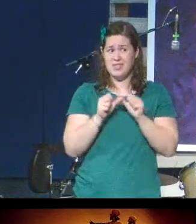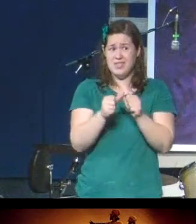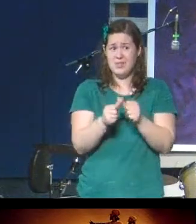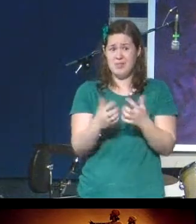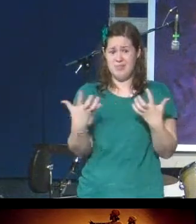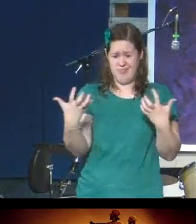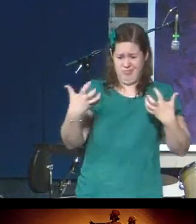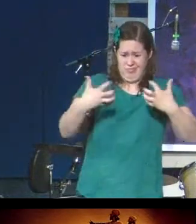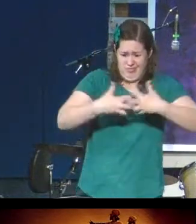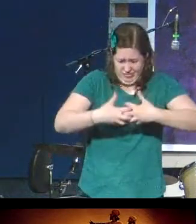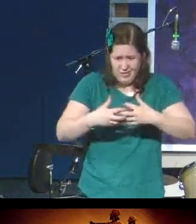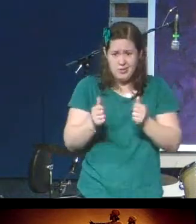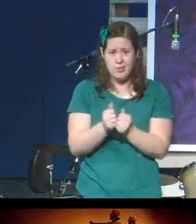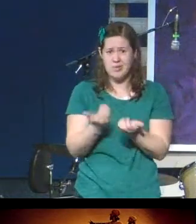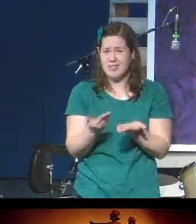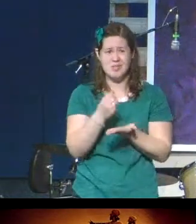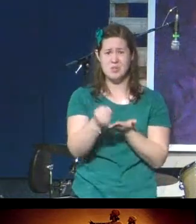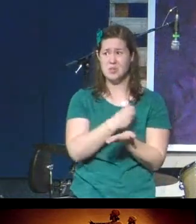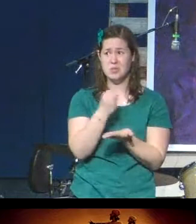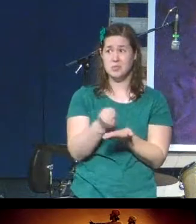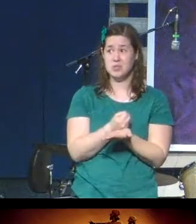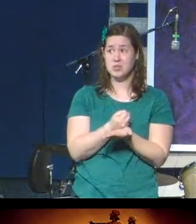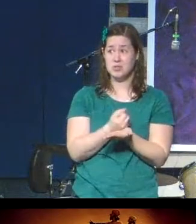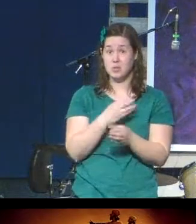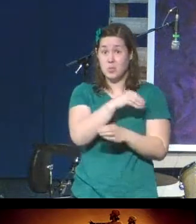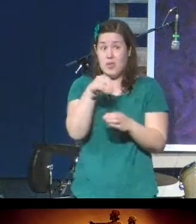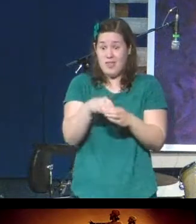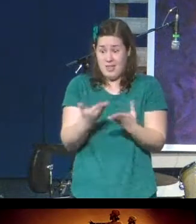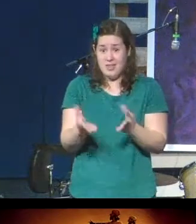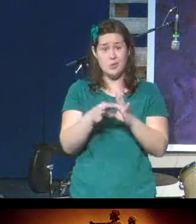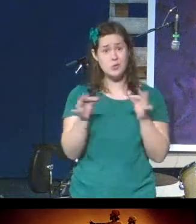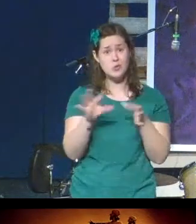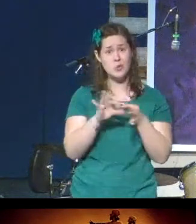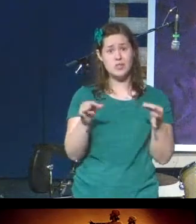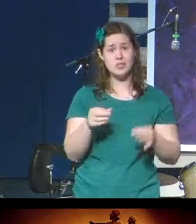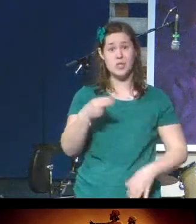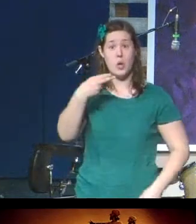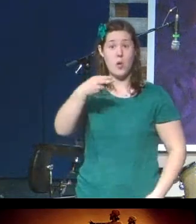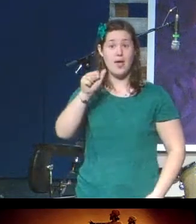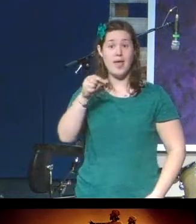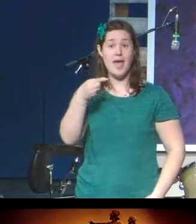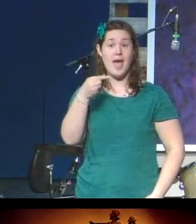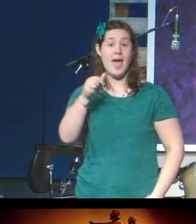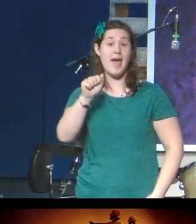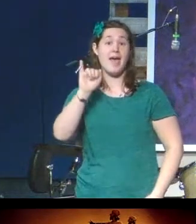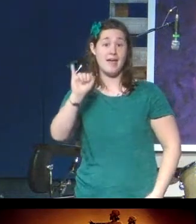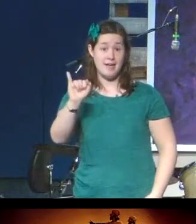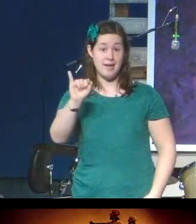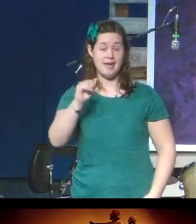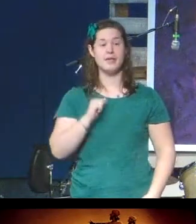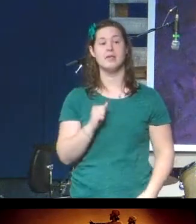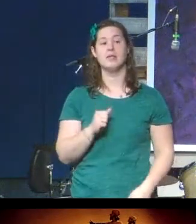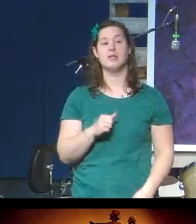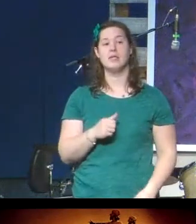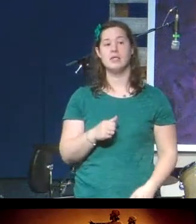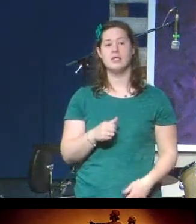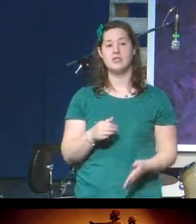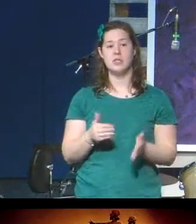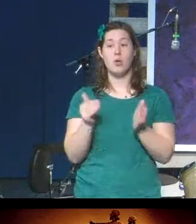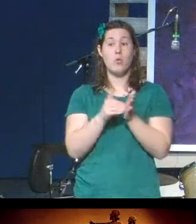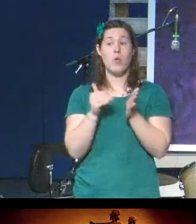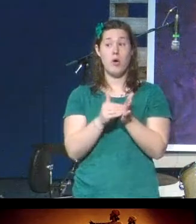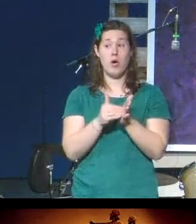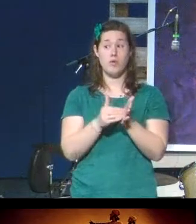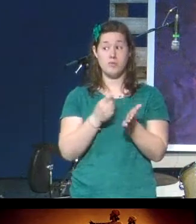maybe even more importantly, within these stories? Haggai is one of those, what's often referred to as post-exilic